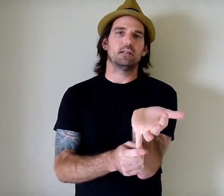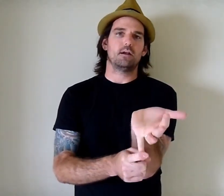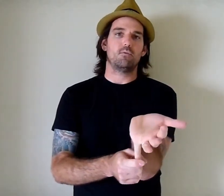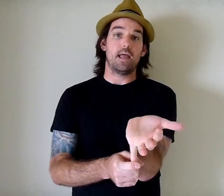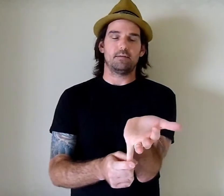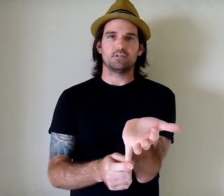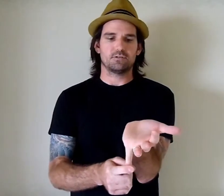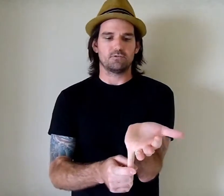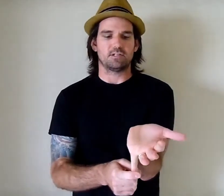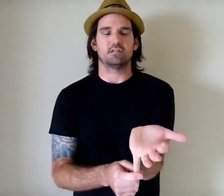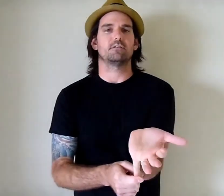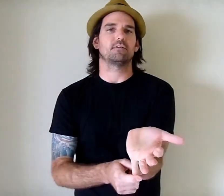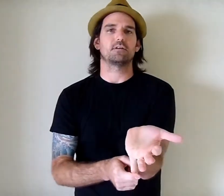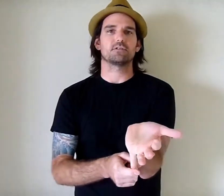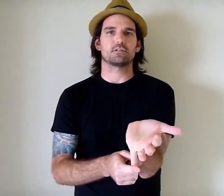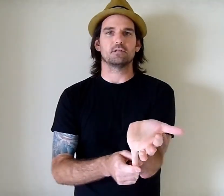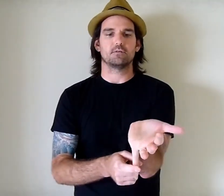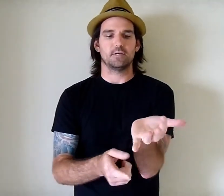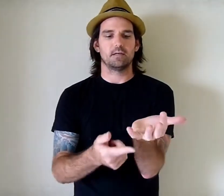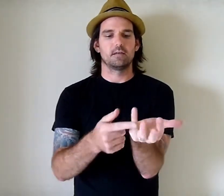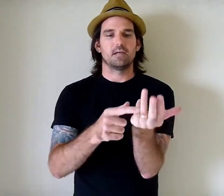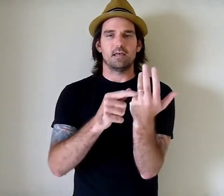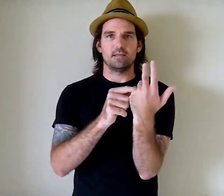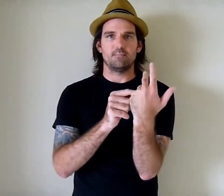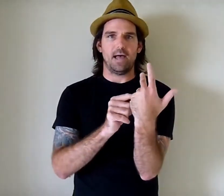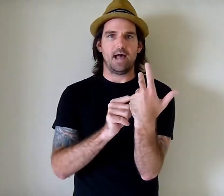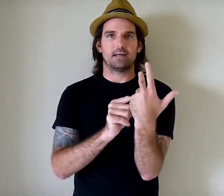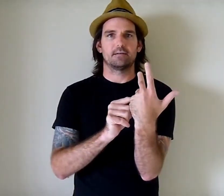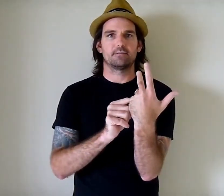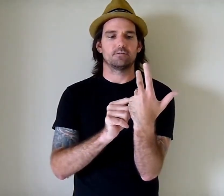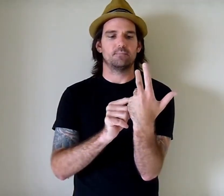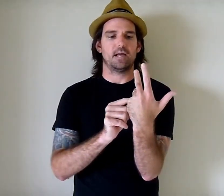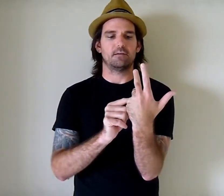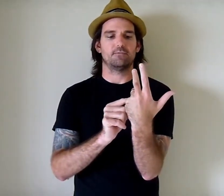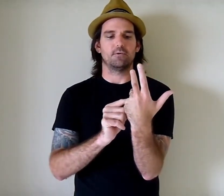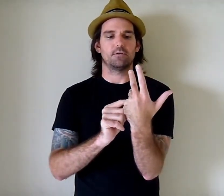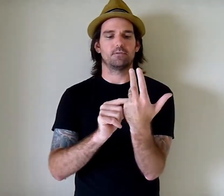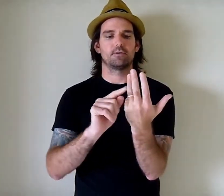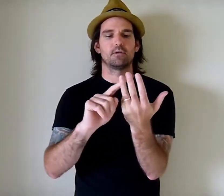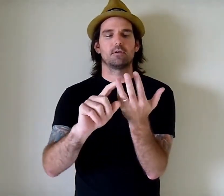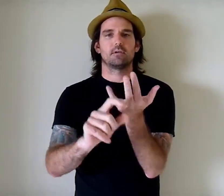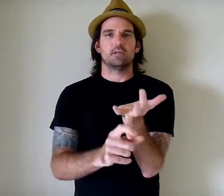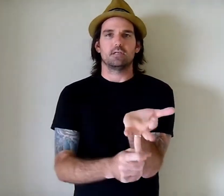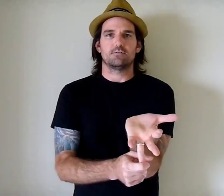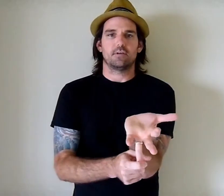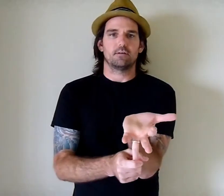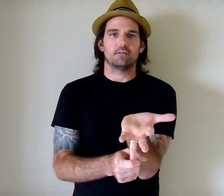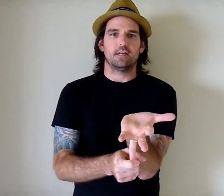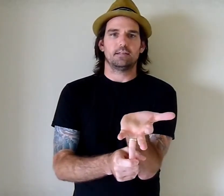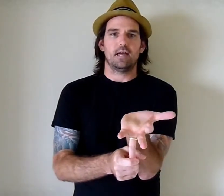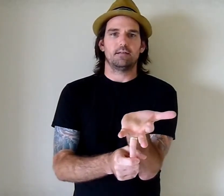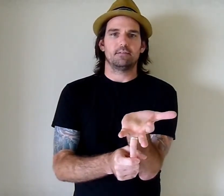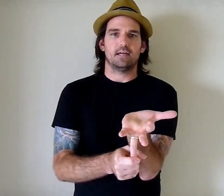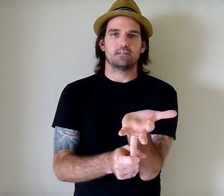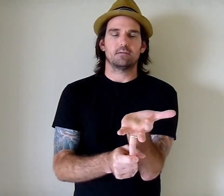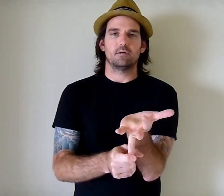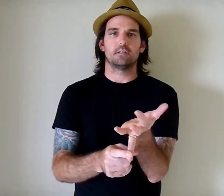a lot of weight. I'm just stretching the finger just a little bit and then back. So back and forth each finger like that. That's a good one.